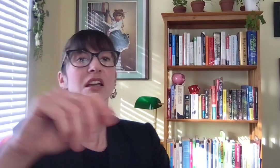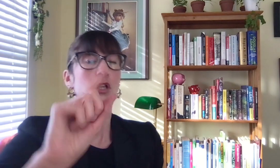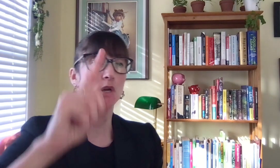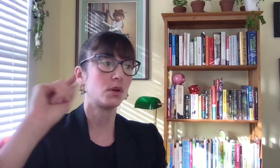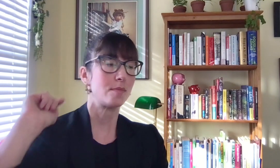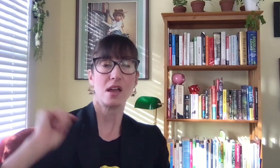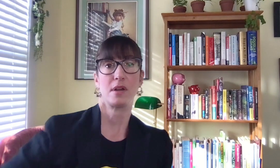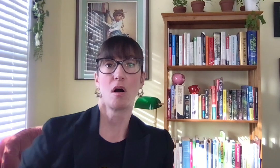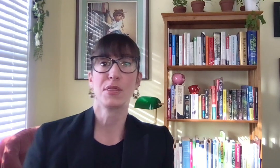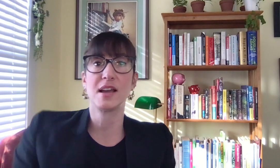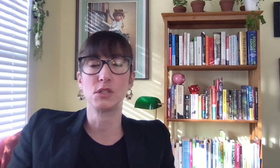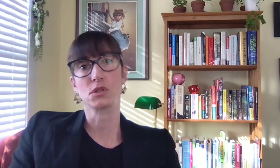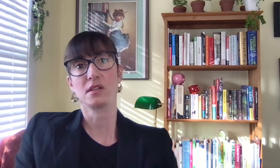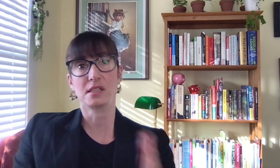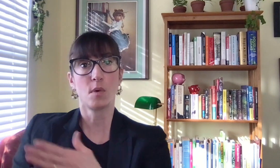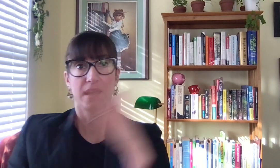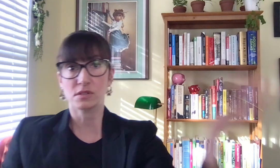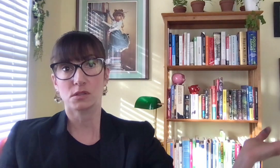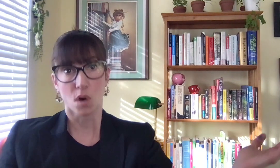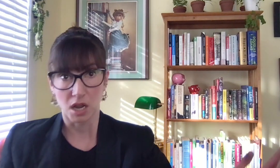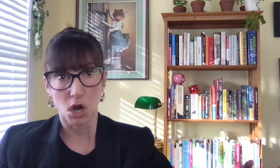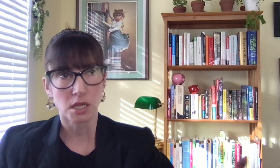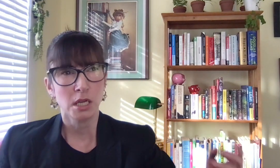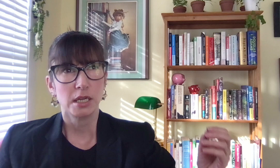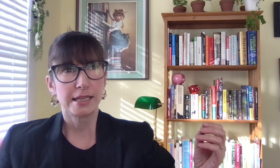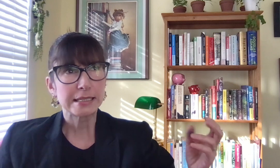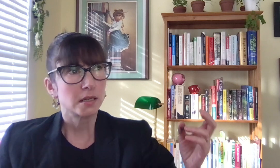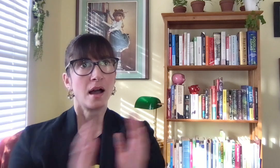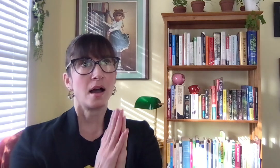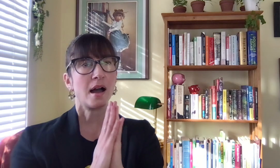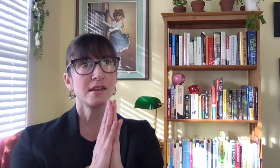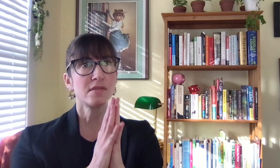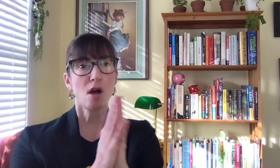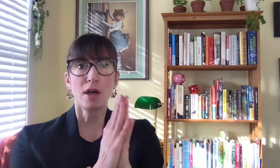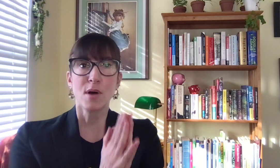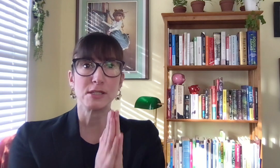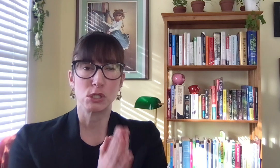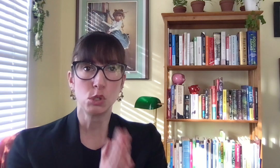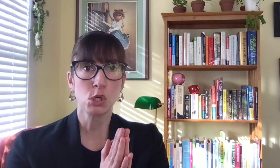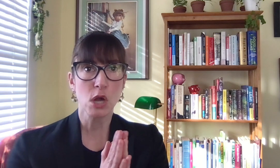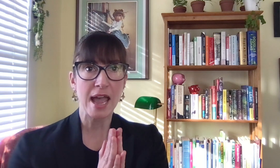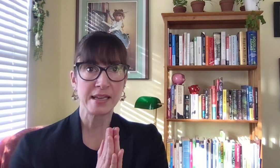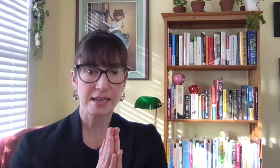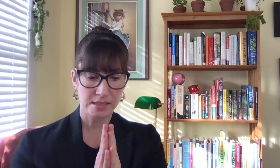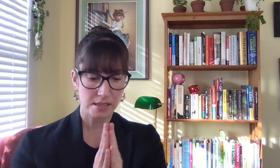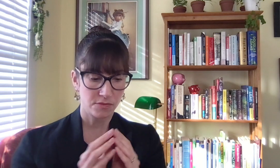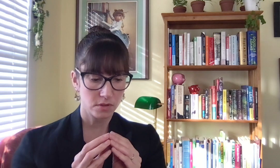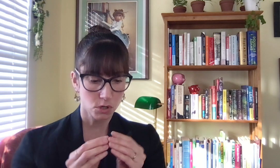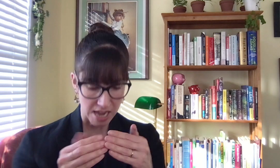You can become an authorized user on someone else's credit card. And, like, I think of an authorized user as if you're taking